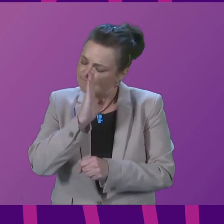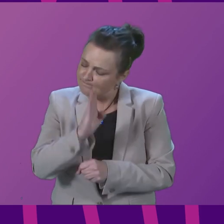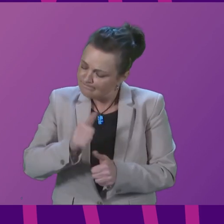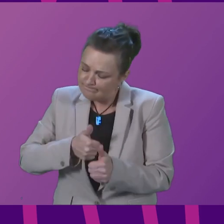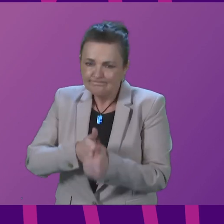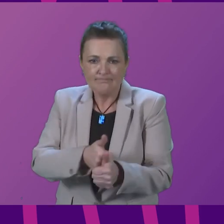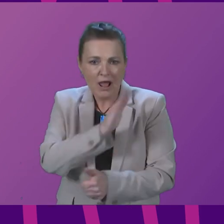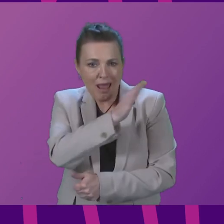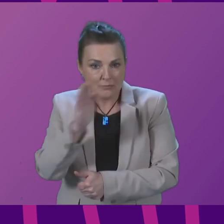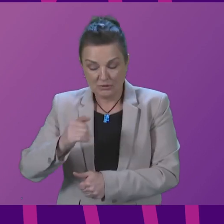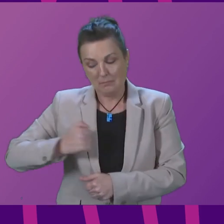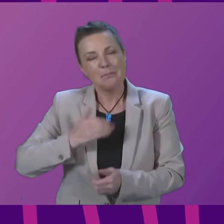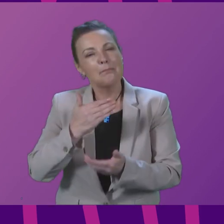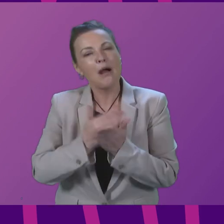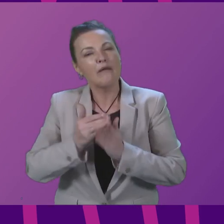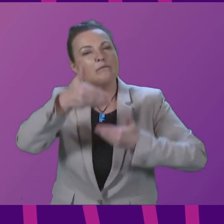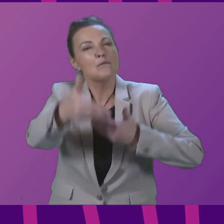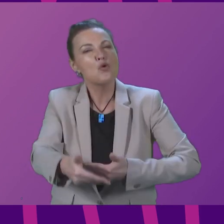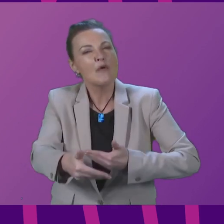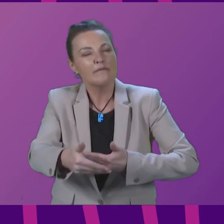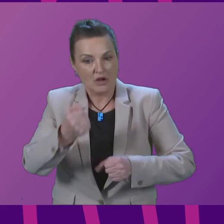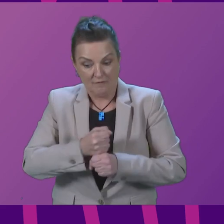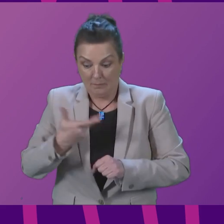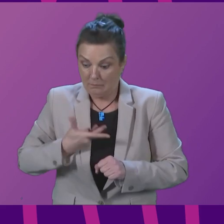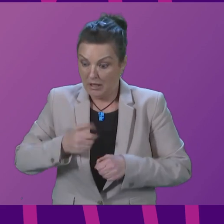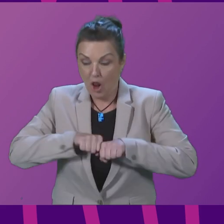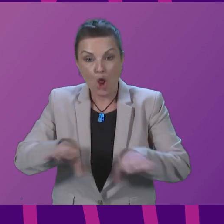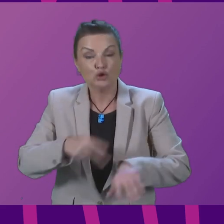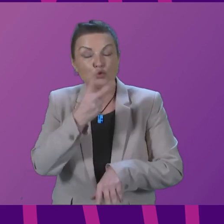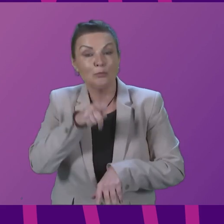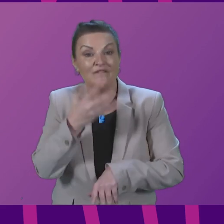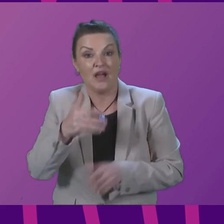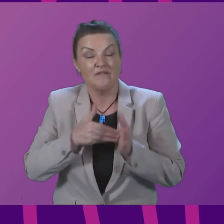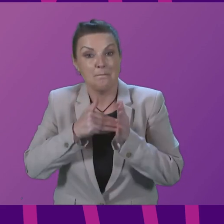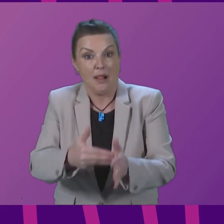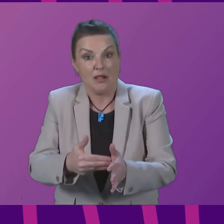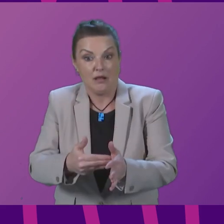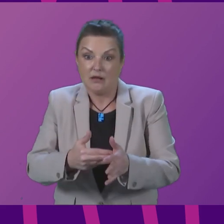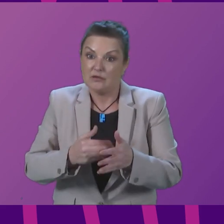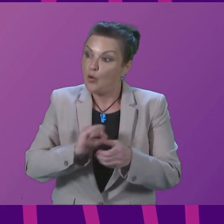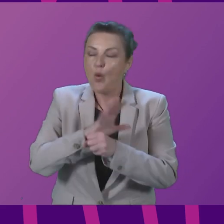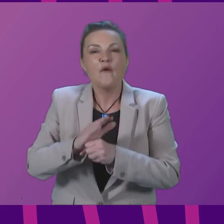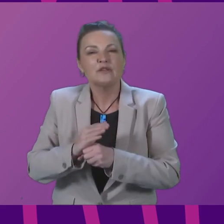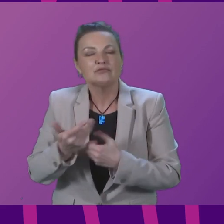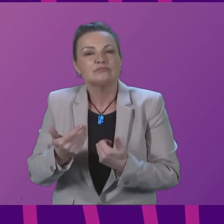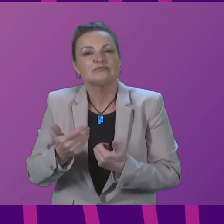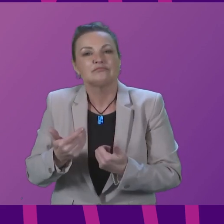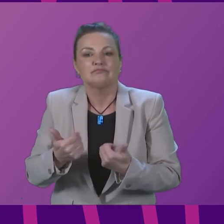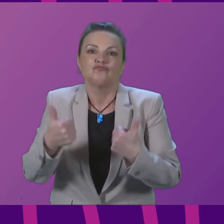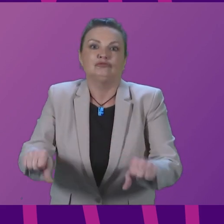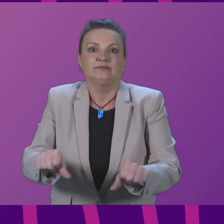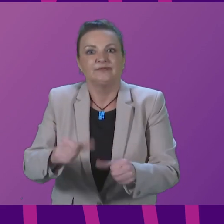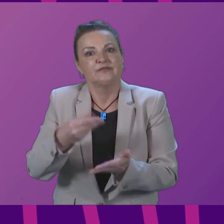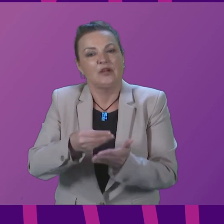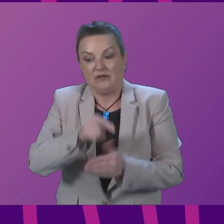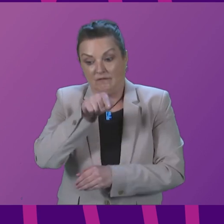As part of our programme for government we launched a £1.25 million public library Covid relief fund supporting 30 projects across Scotland